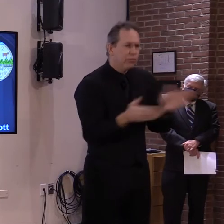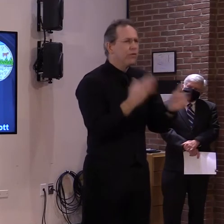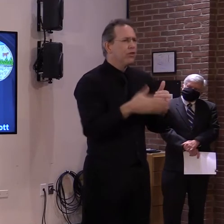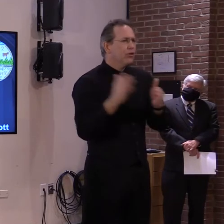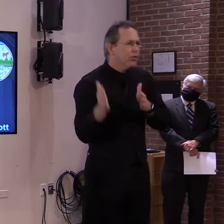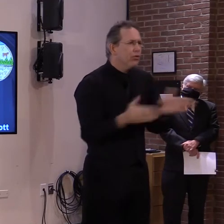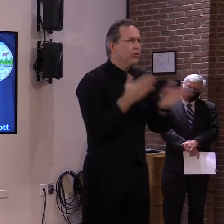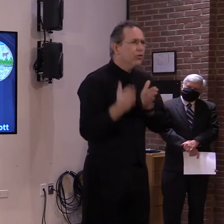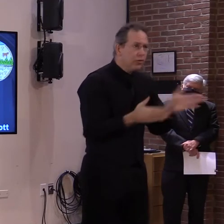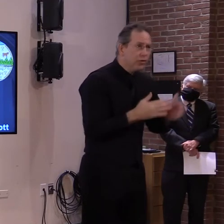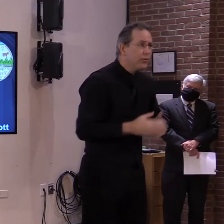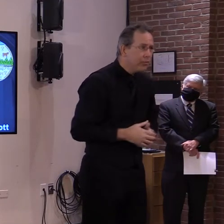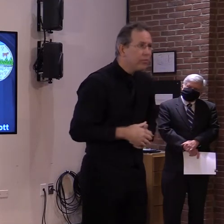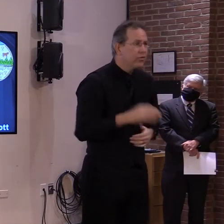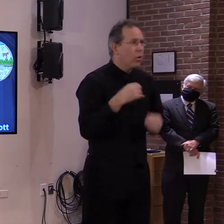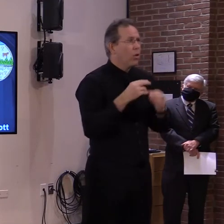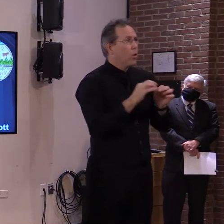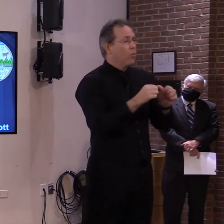vermonters more quickly.